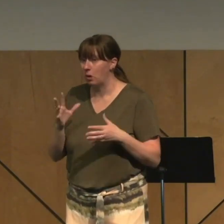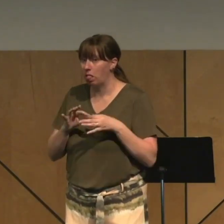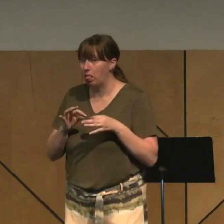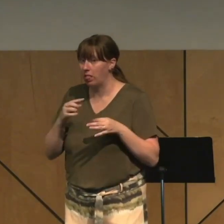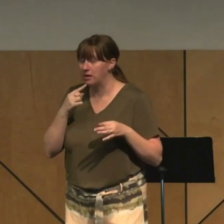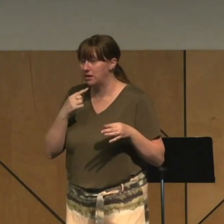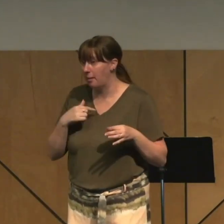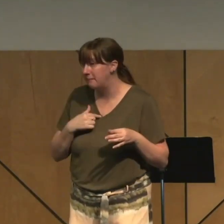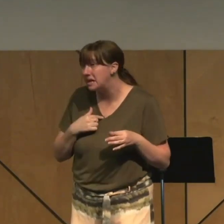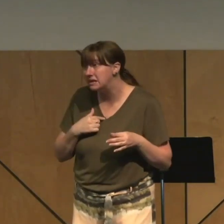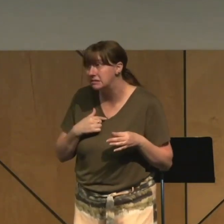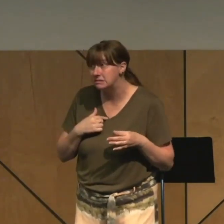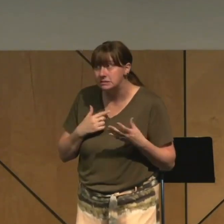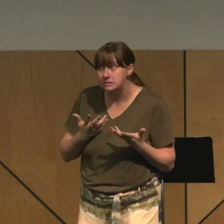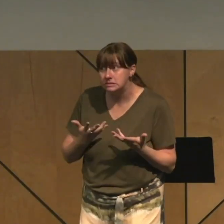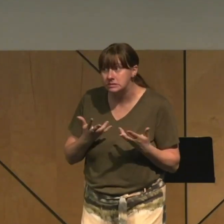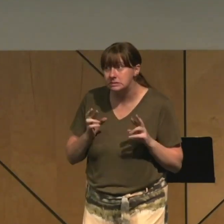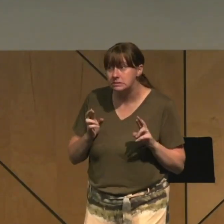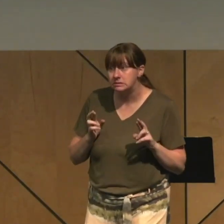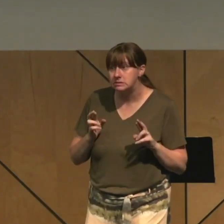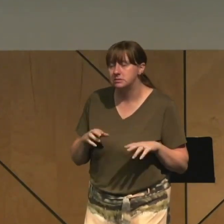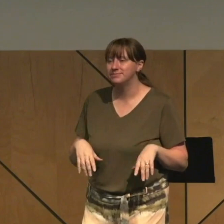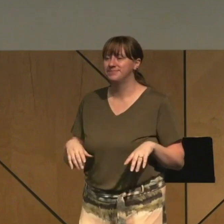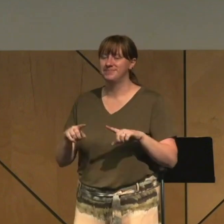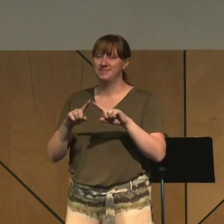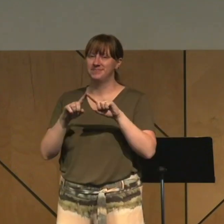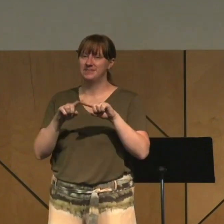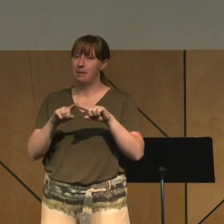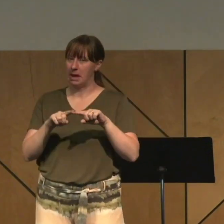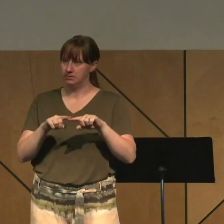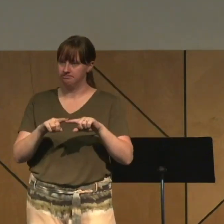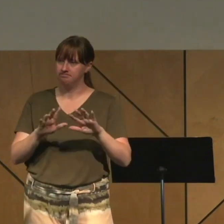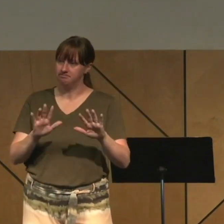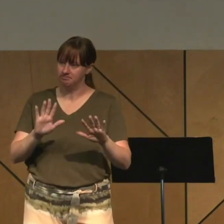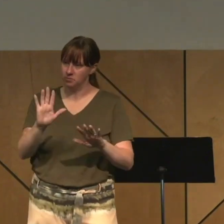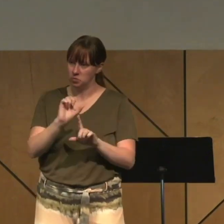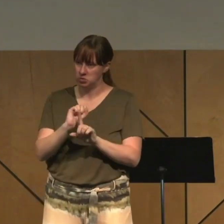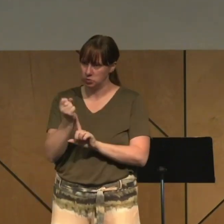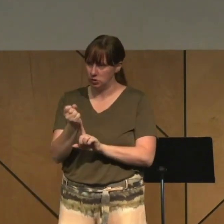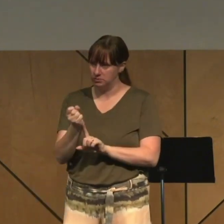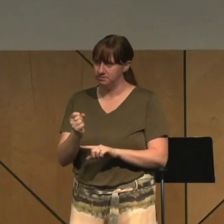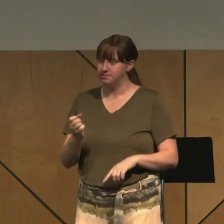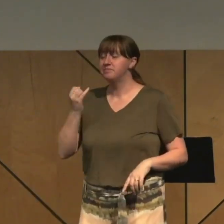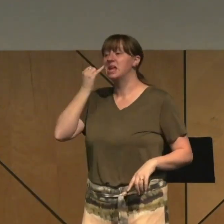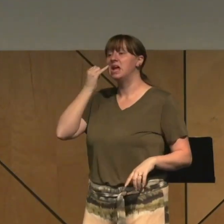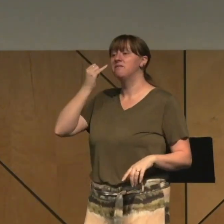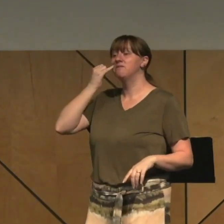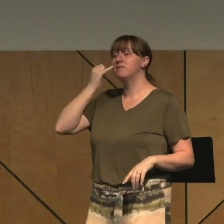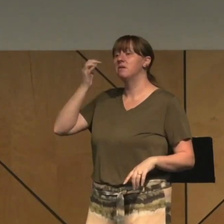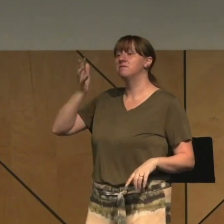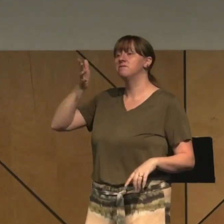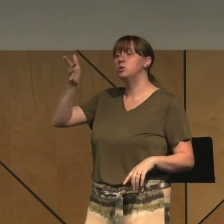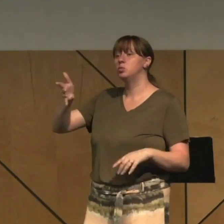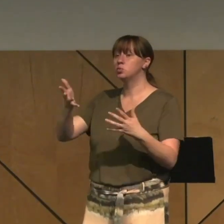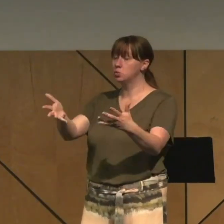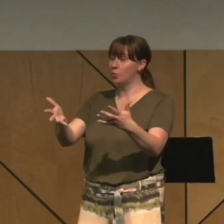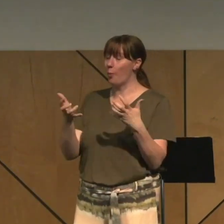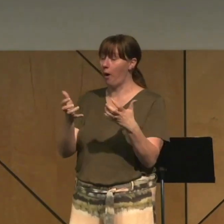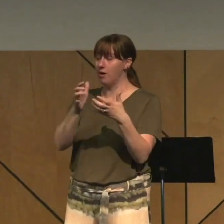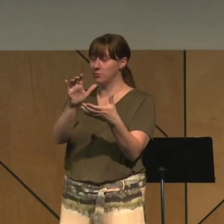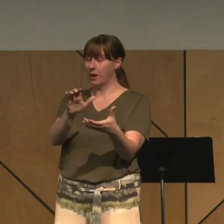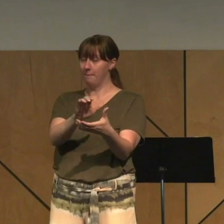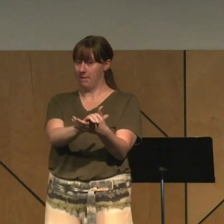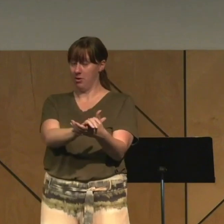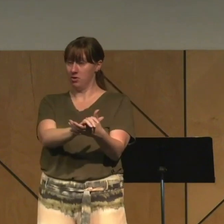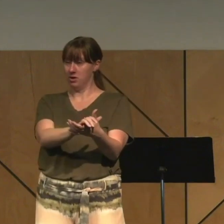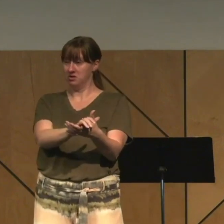I think it kind of depends on where you are in your singleness. If you want to be married, like you desire to get married, then I think